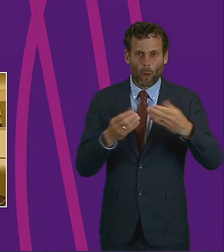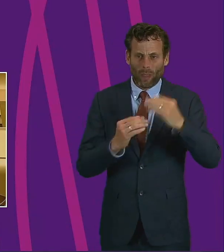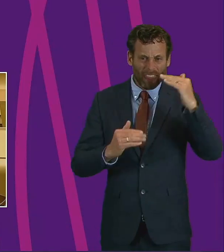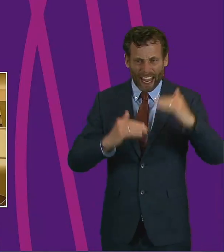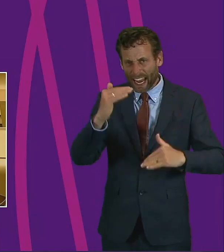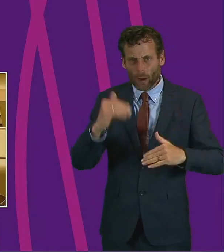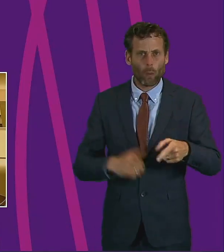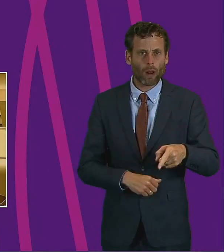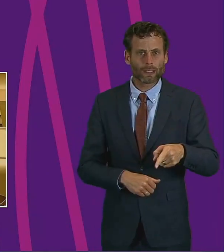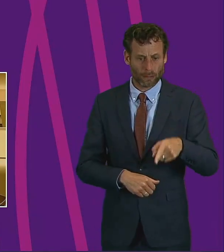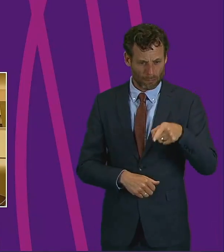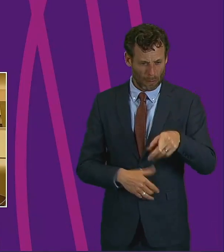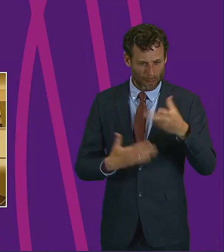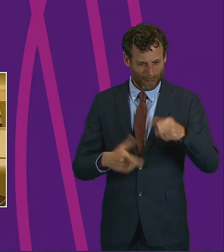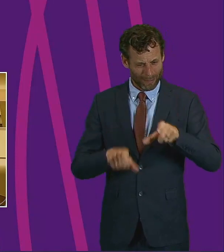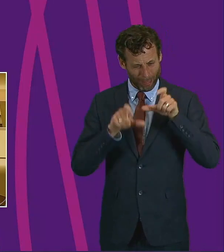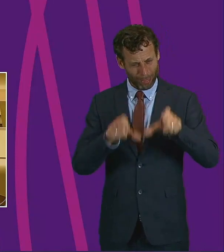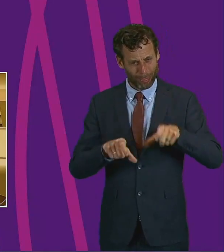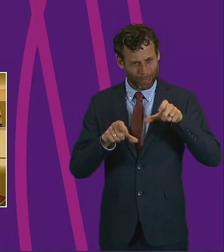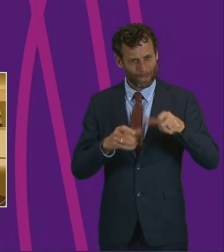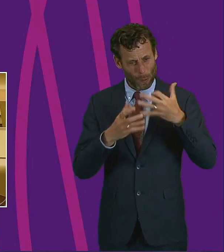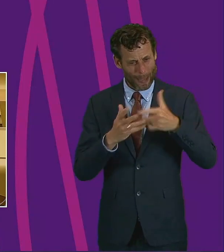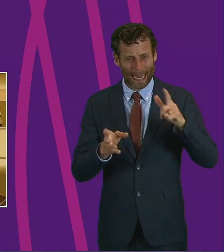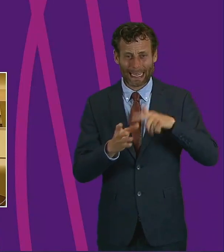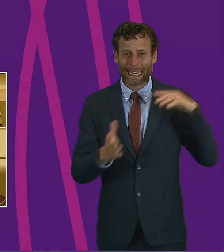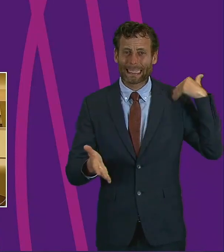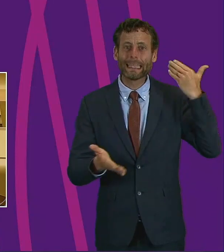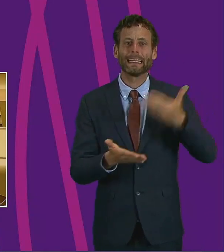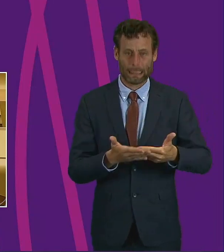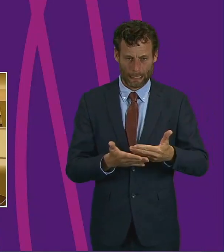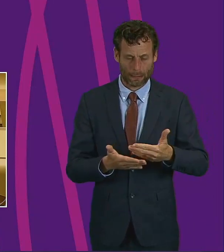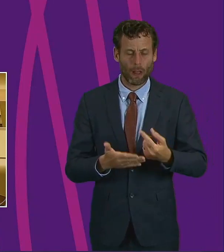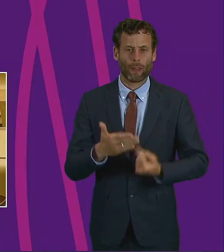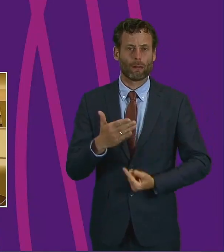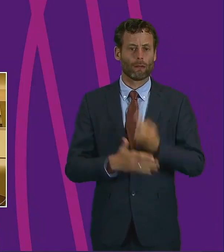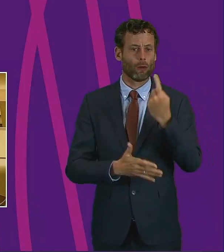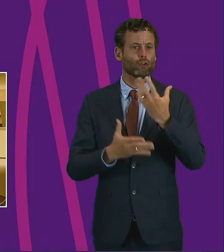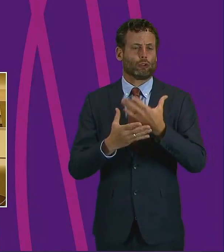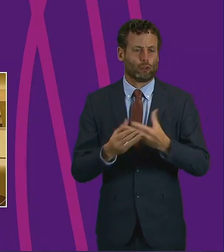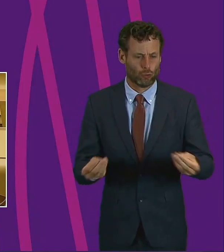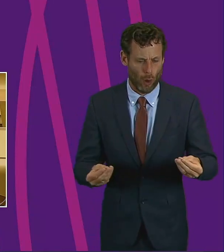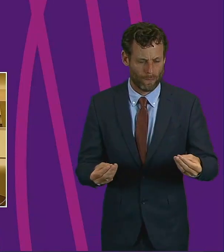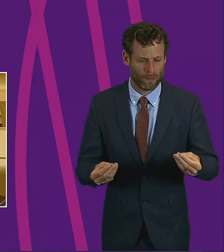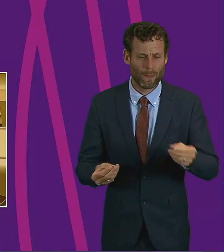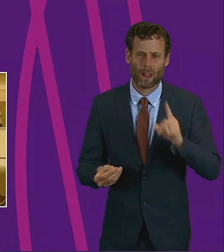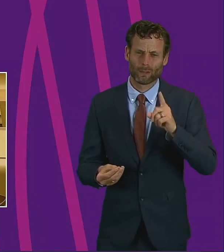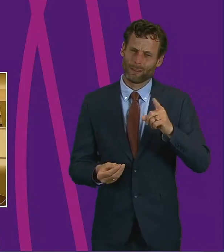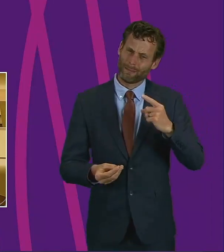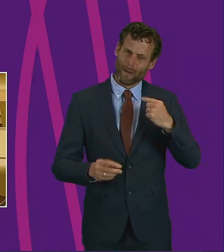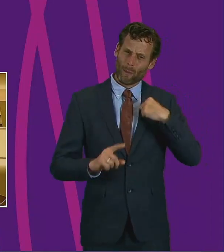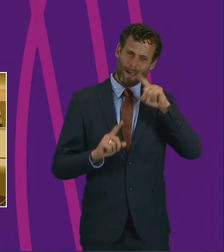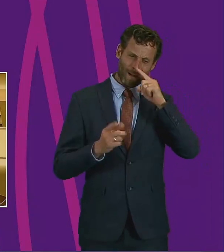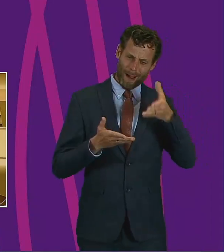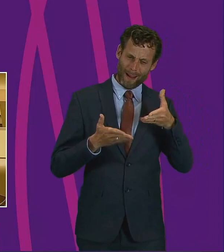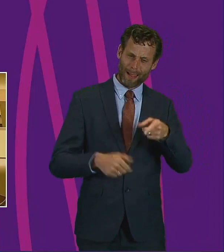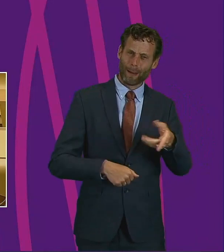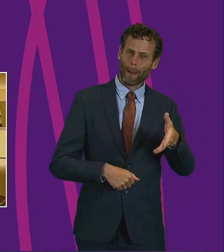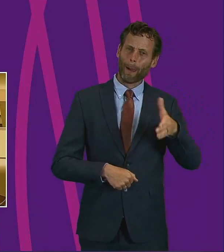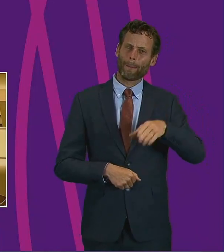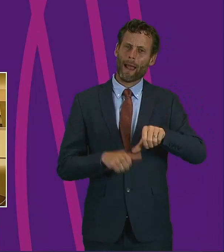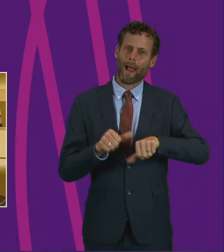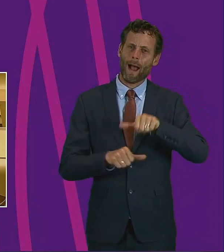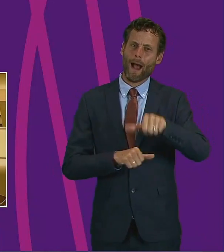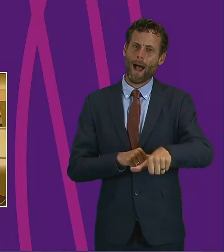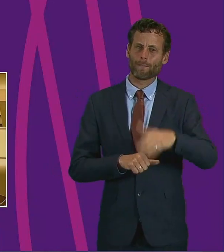simply cannot allow these to be made worse over the long term by the impact of the pandemic, which is why we are taking forward our social renewal